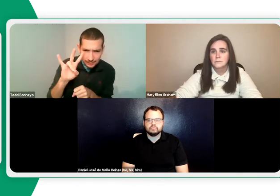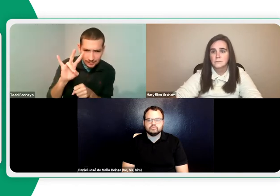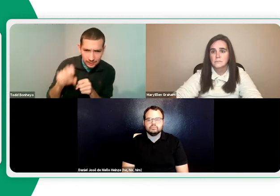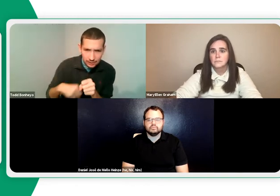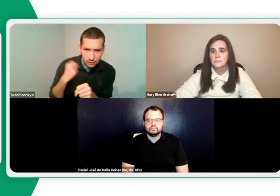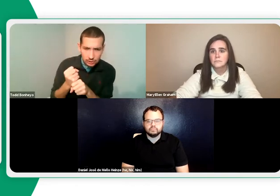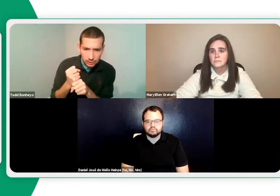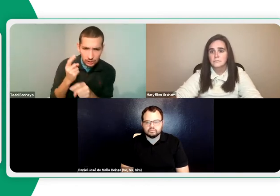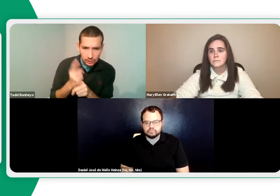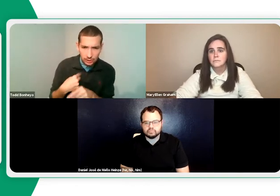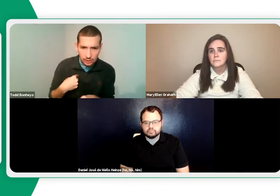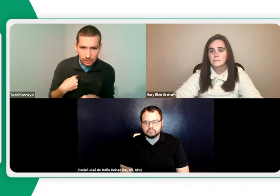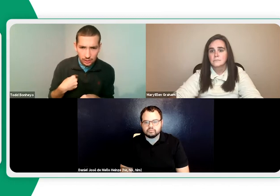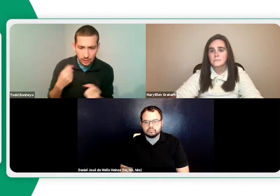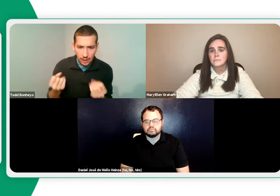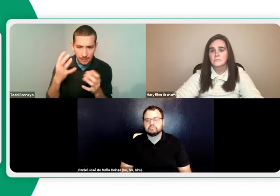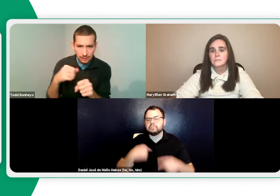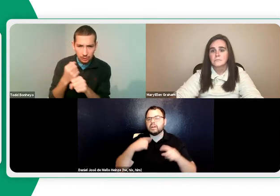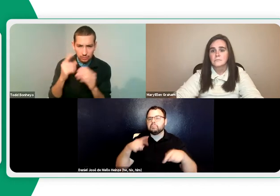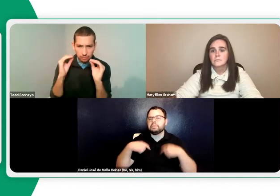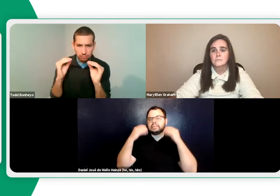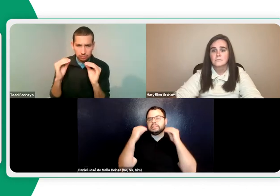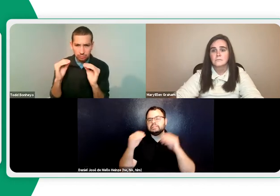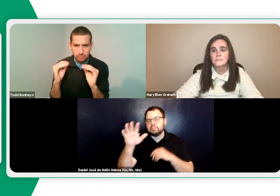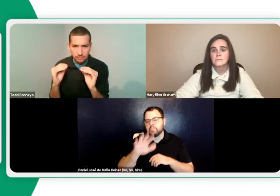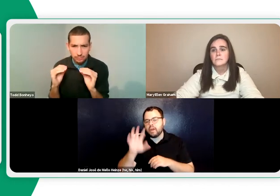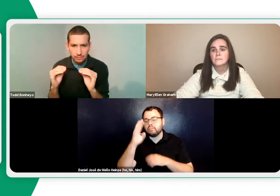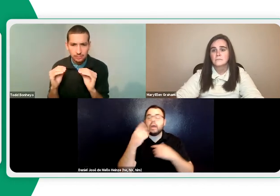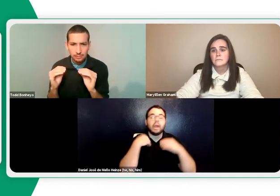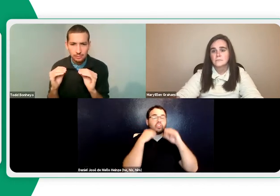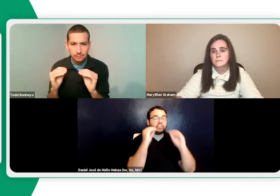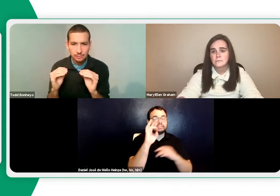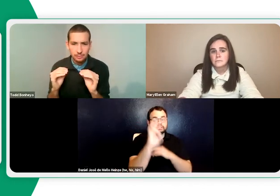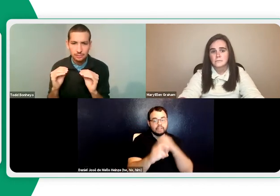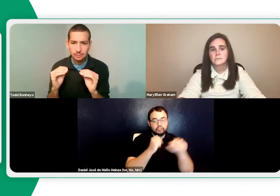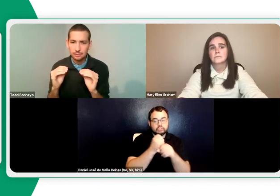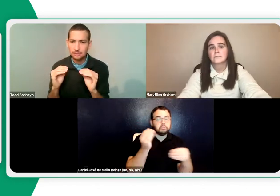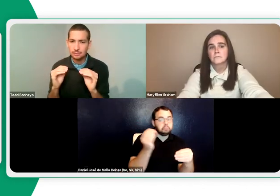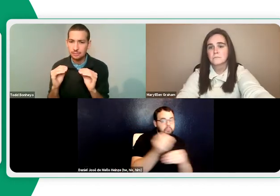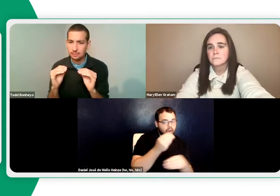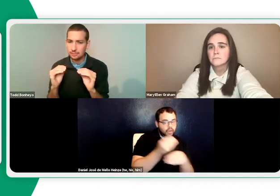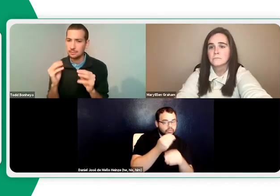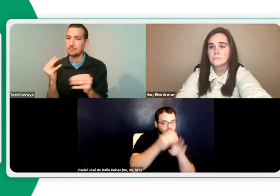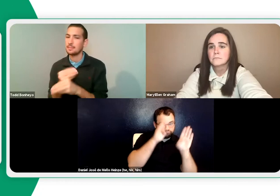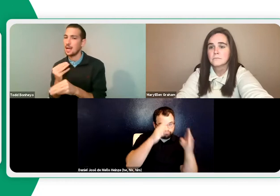-to-face setting, physical setting, I think for now seven years, right? How many years have you been teaching? Well, I taught